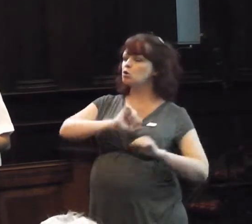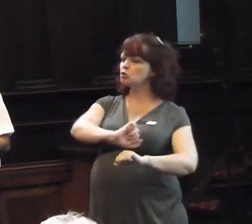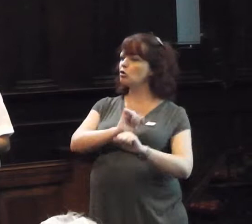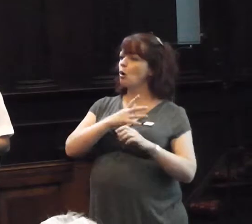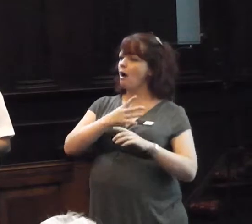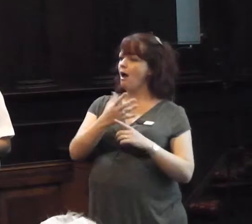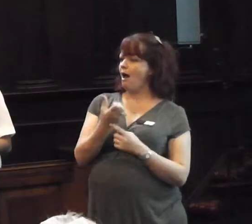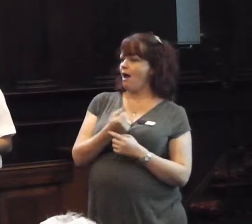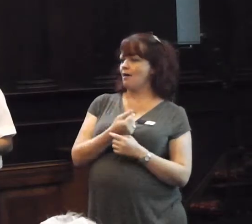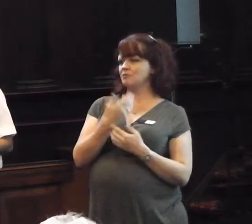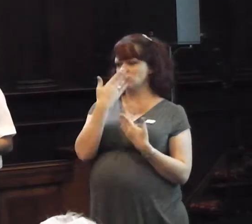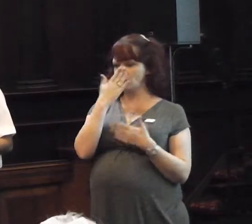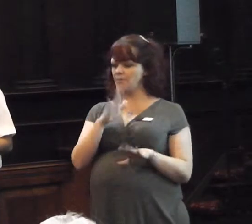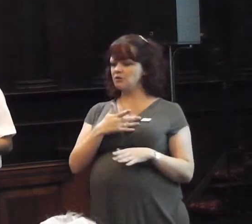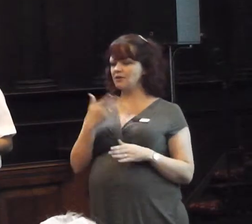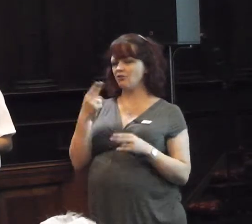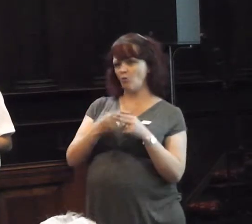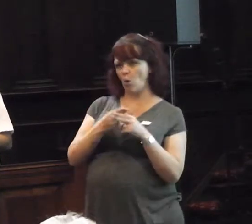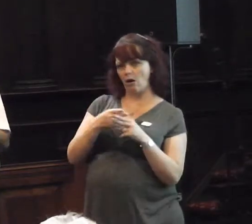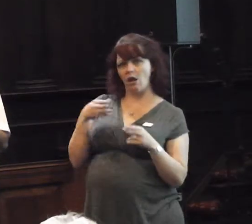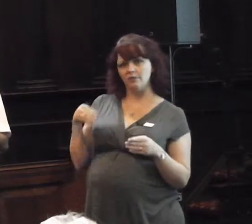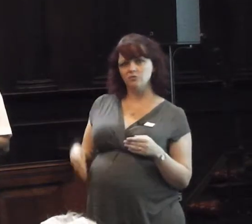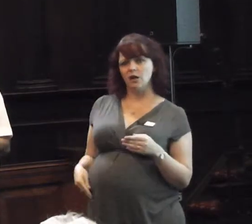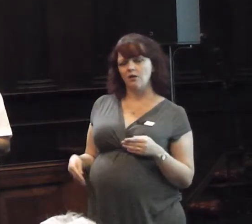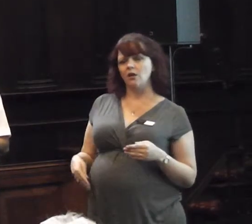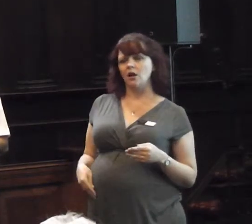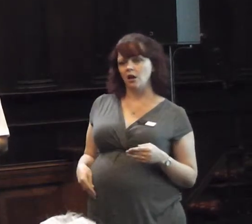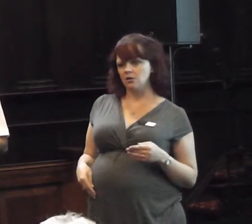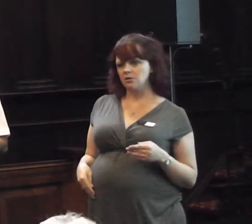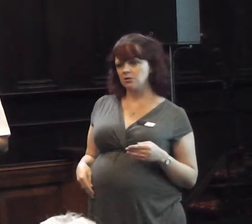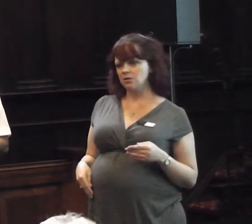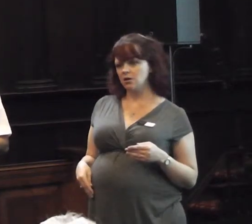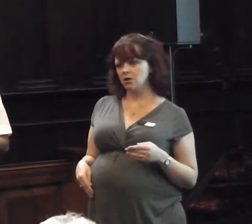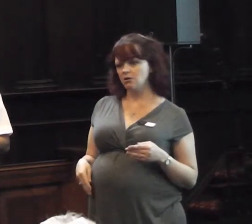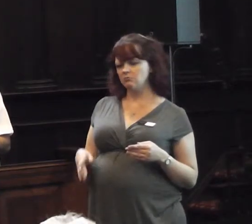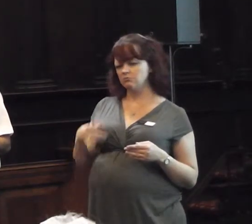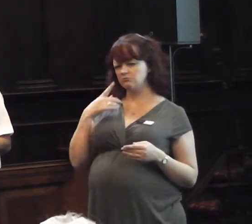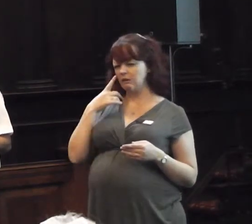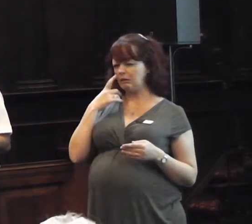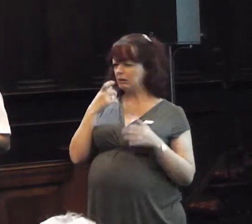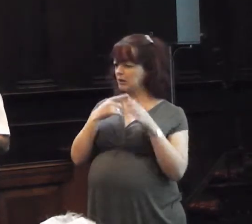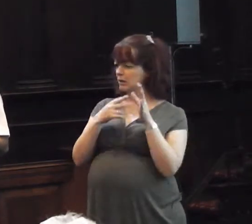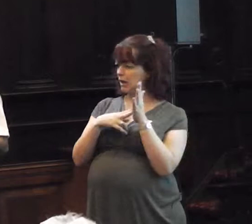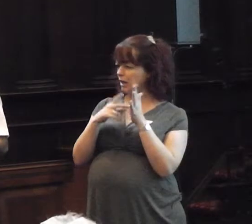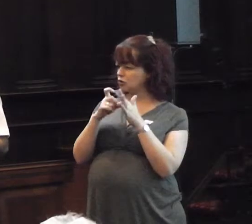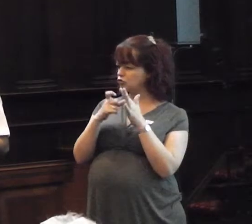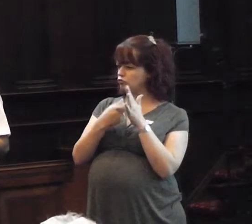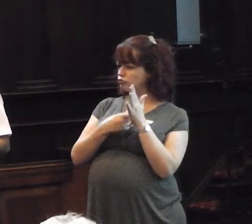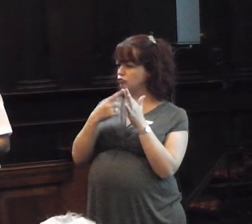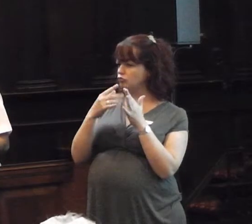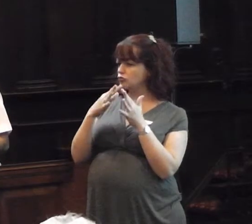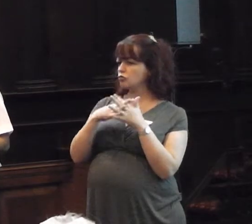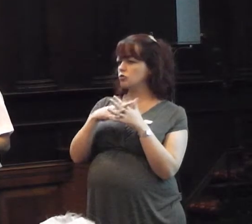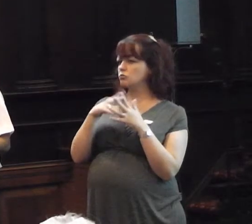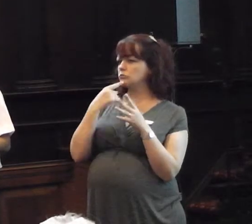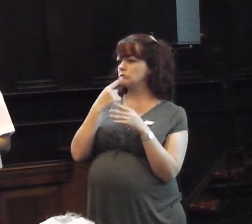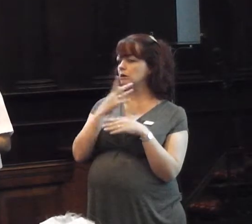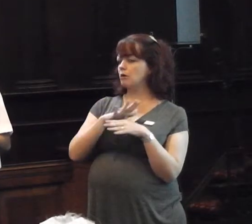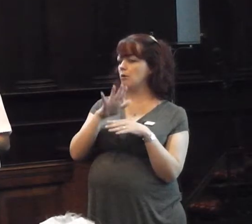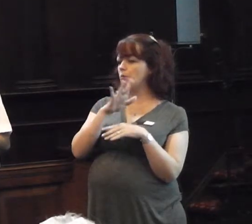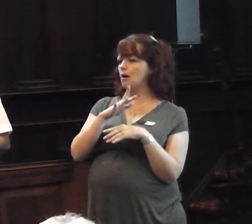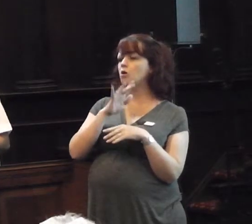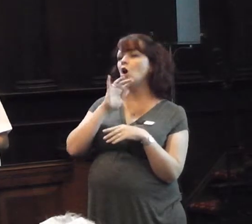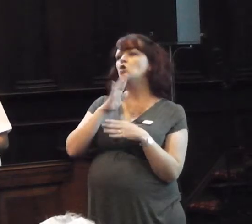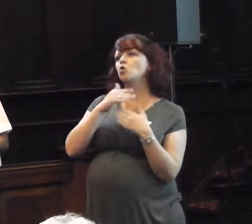for carrying a knife, it is more likely, and I think Andrew talked about it, you're more likely to become a victim,